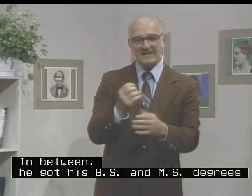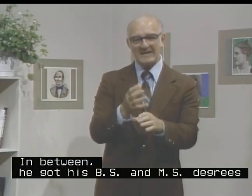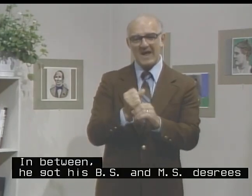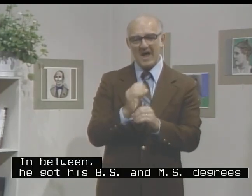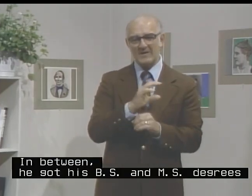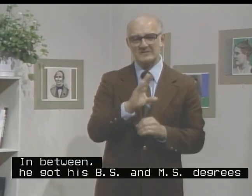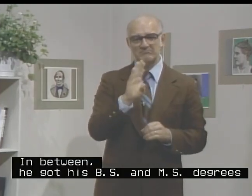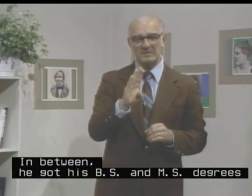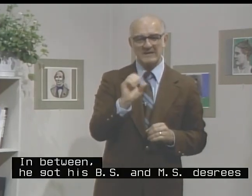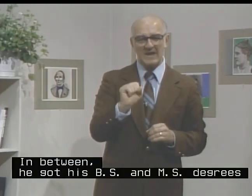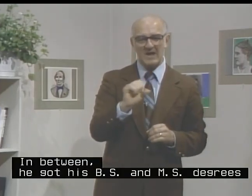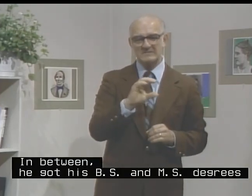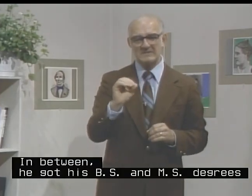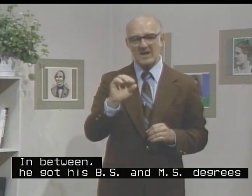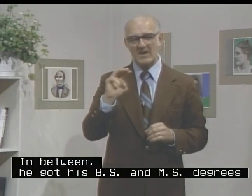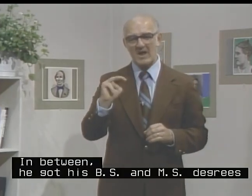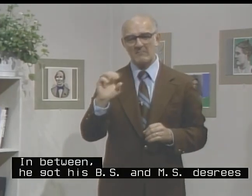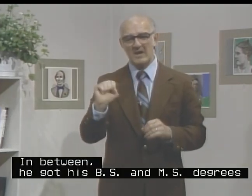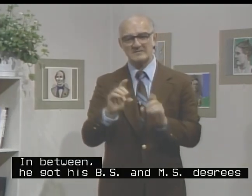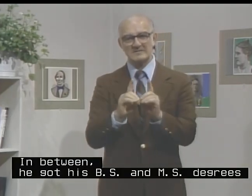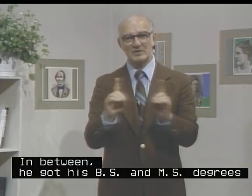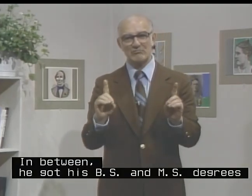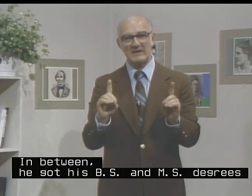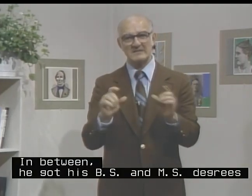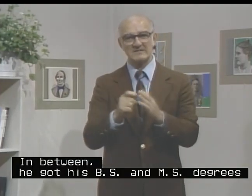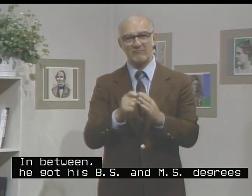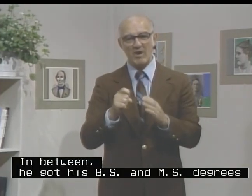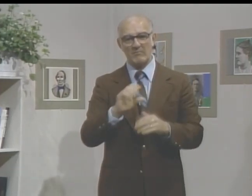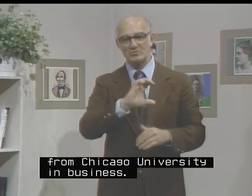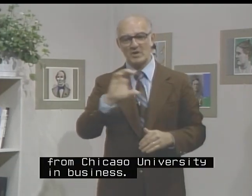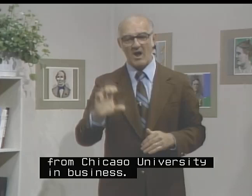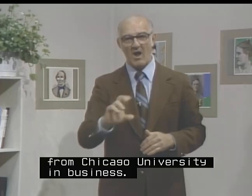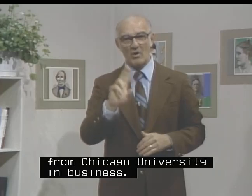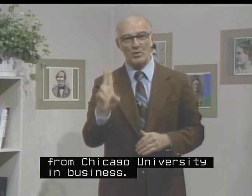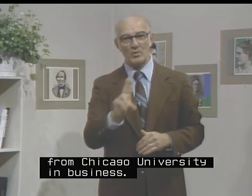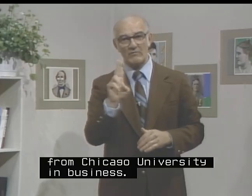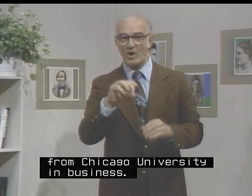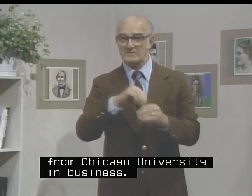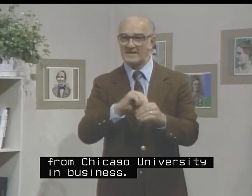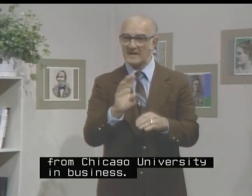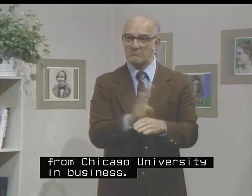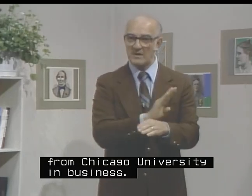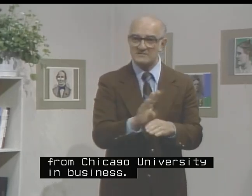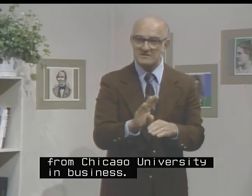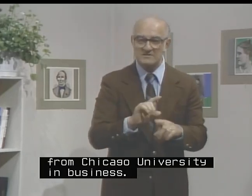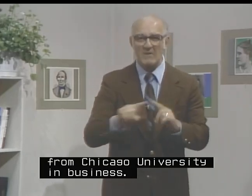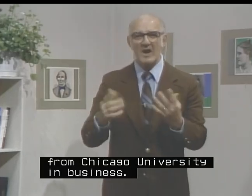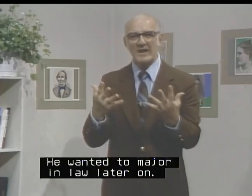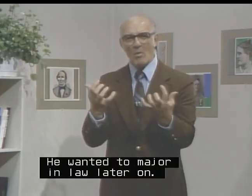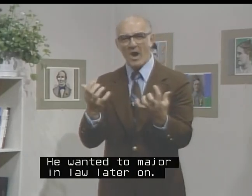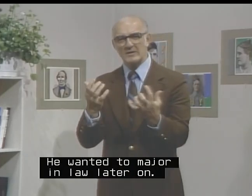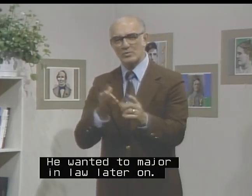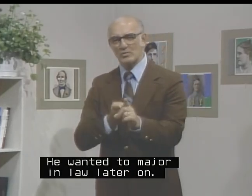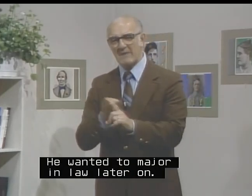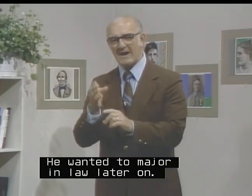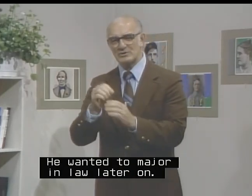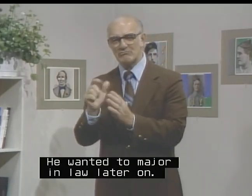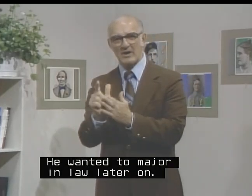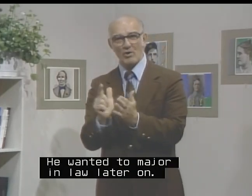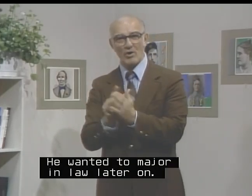he got his BS and MS degrees from Chicago University in business. He wanted to major in law